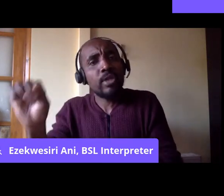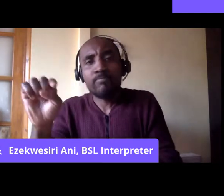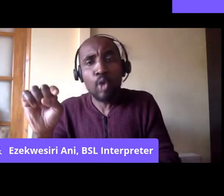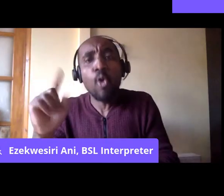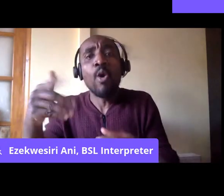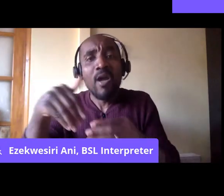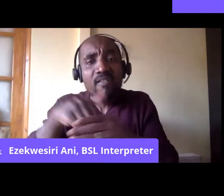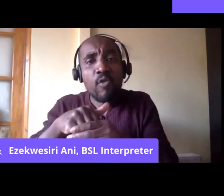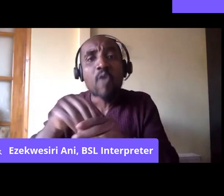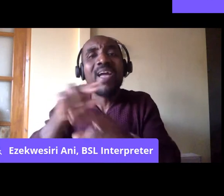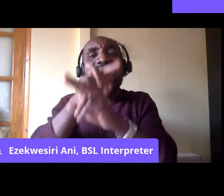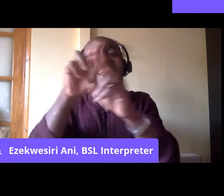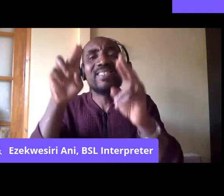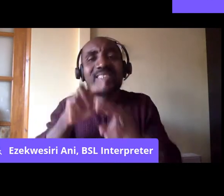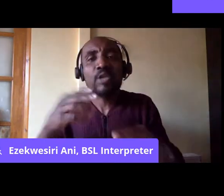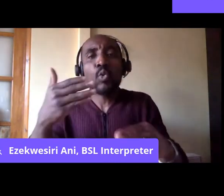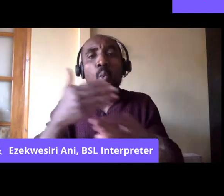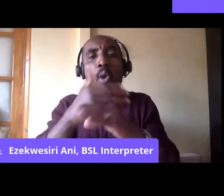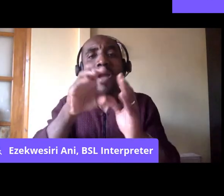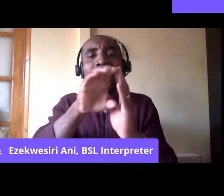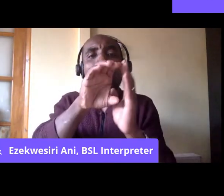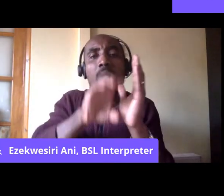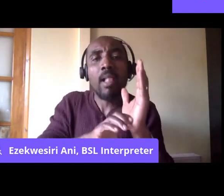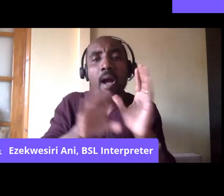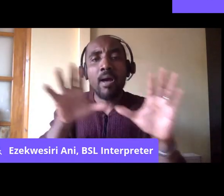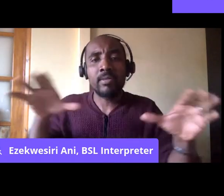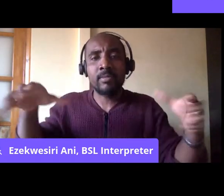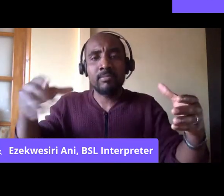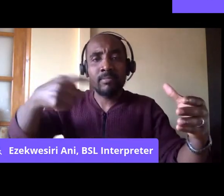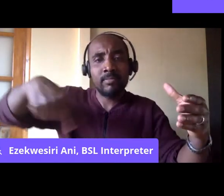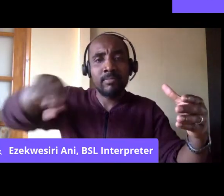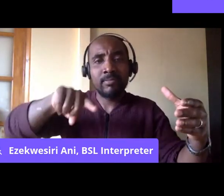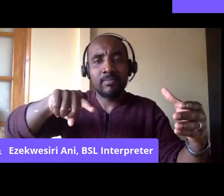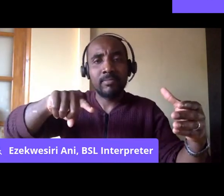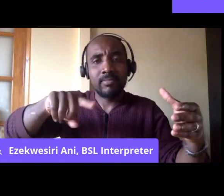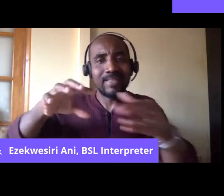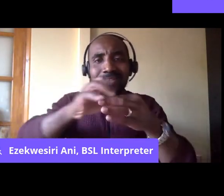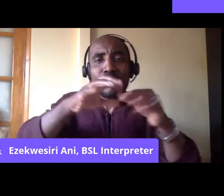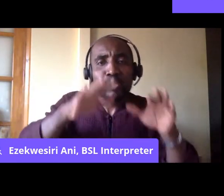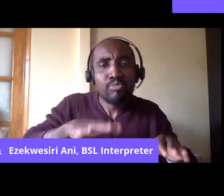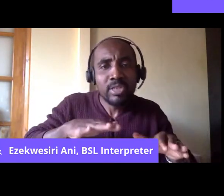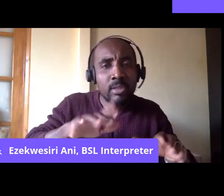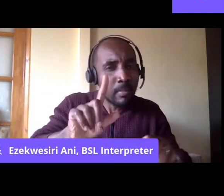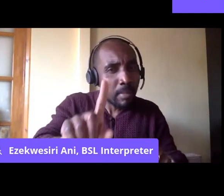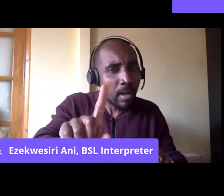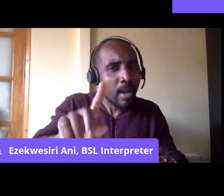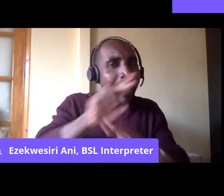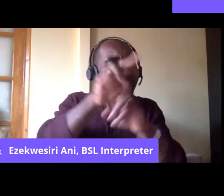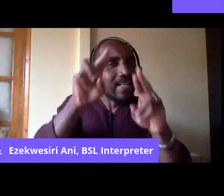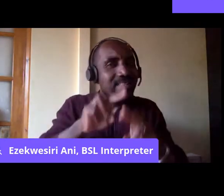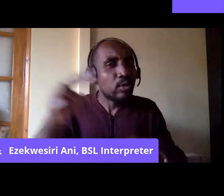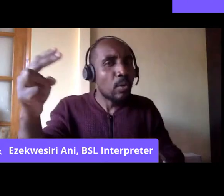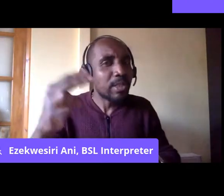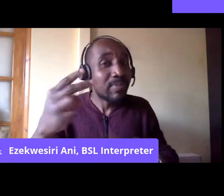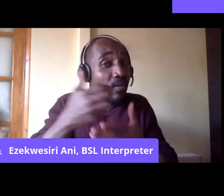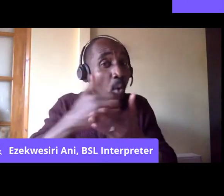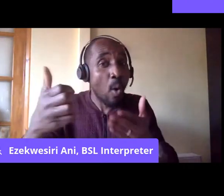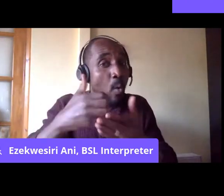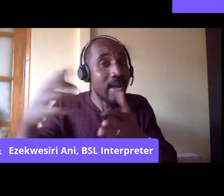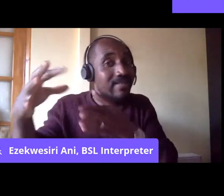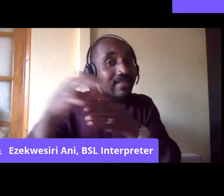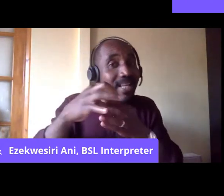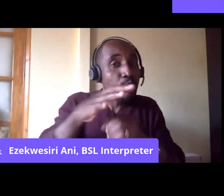international working class. And I think that it's really important to understand that the international is always related to what's going on locally.